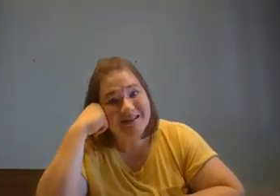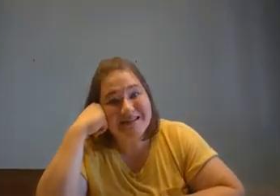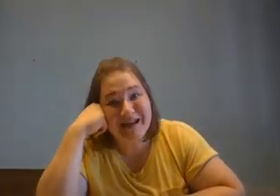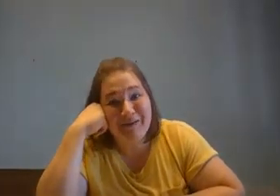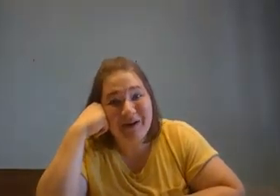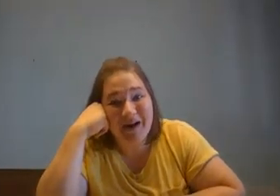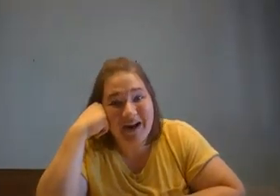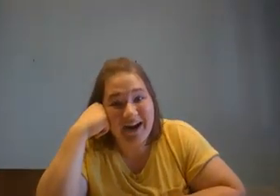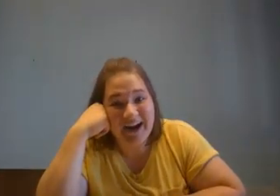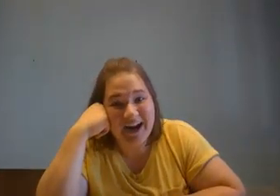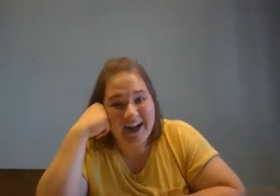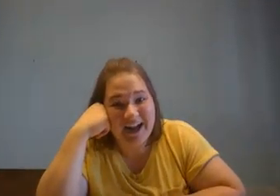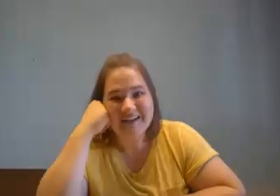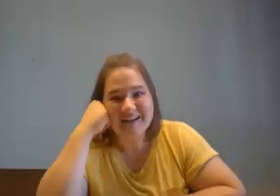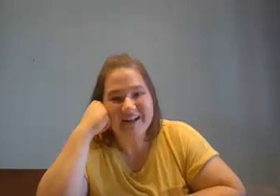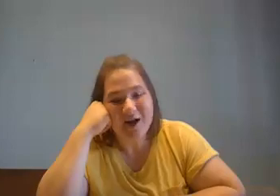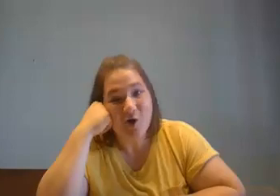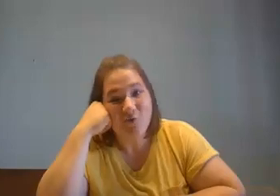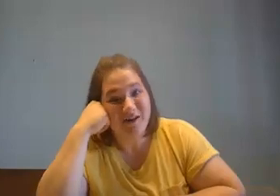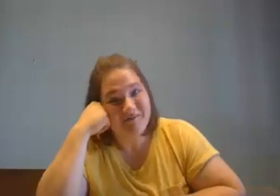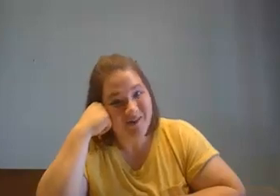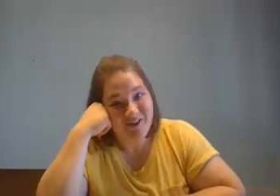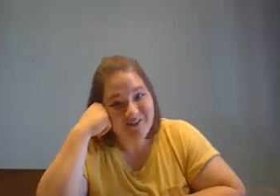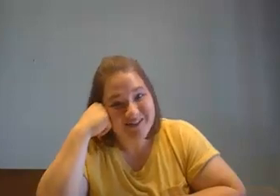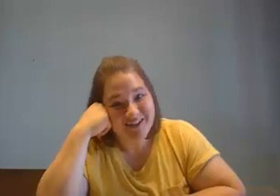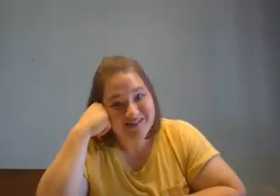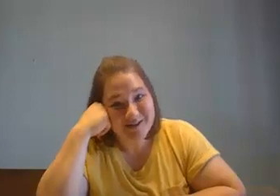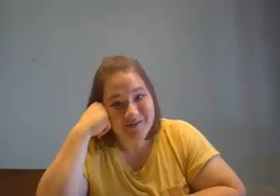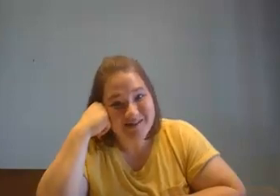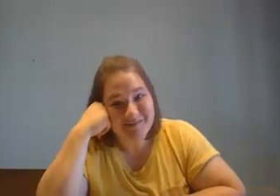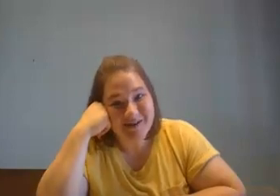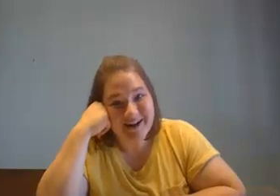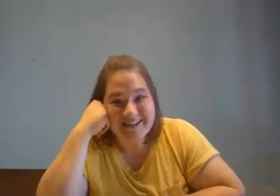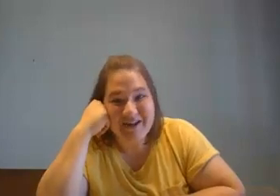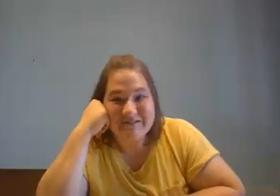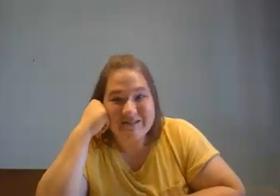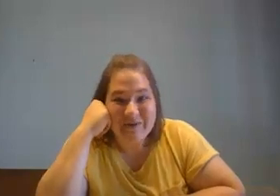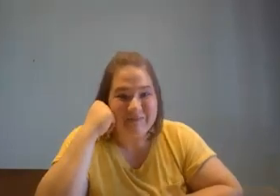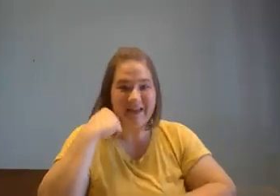Summer! One of my favorite things to do in the summer is go swimming!